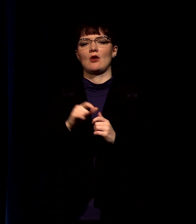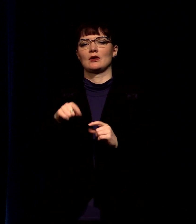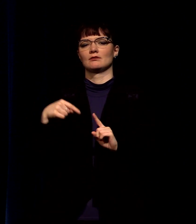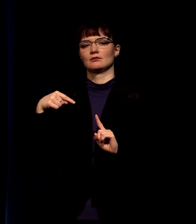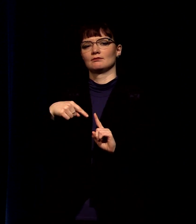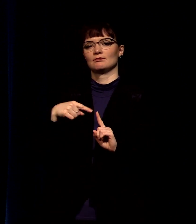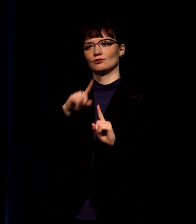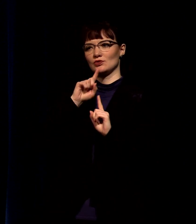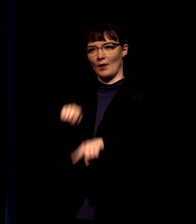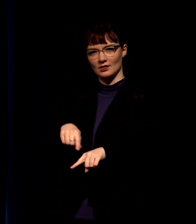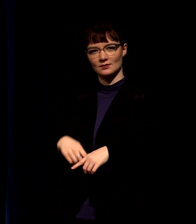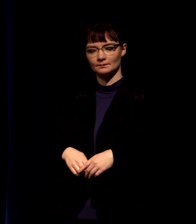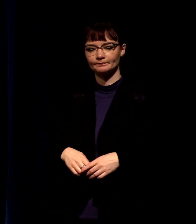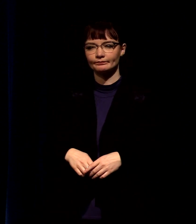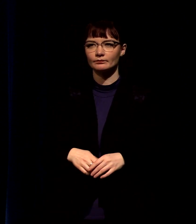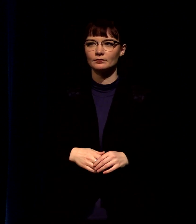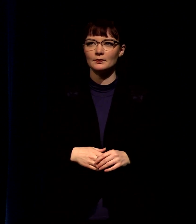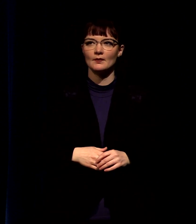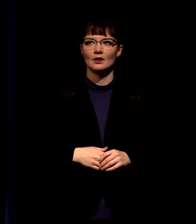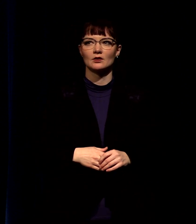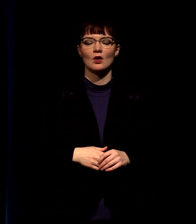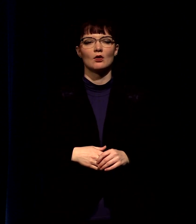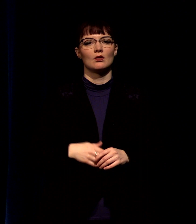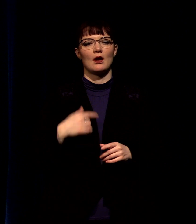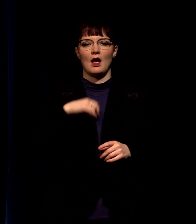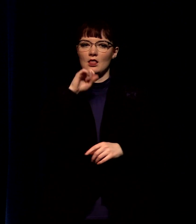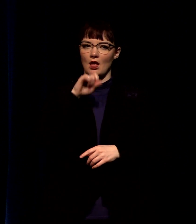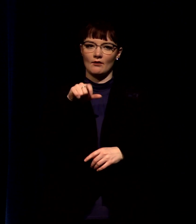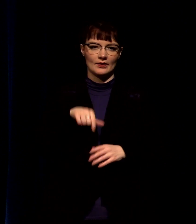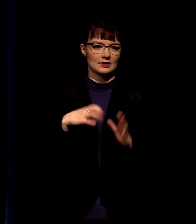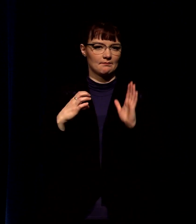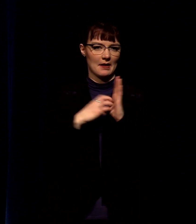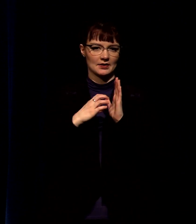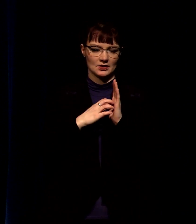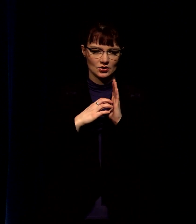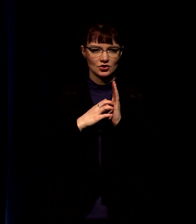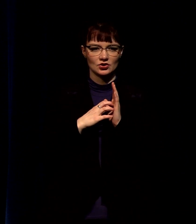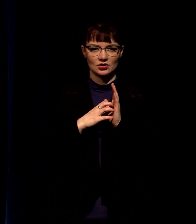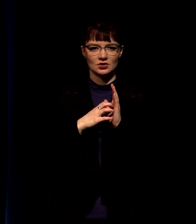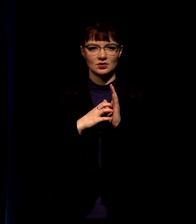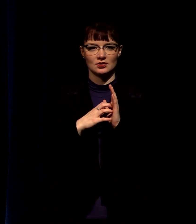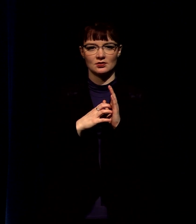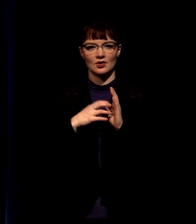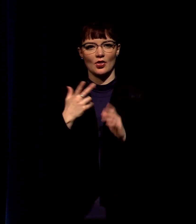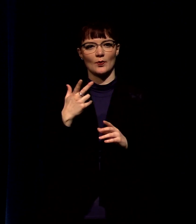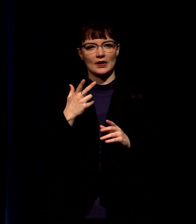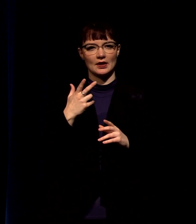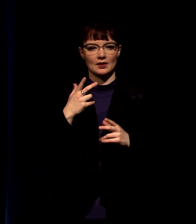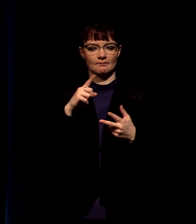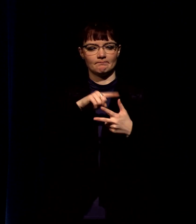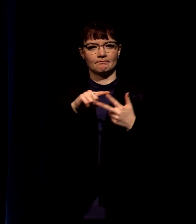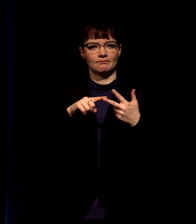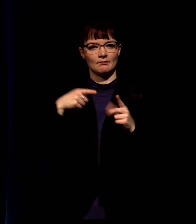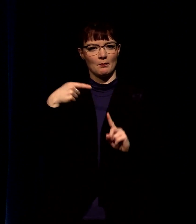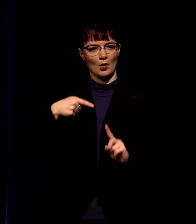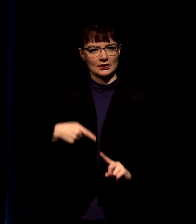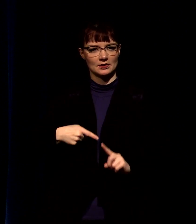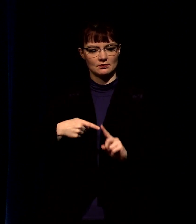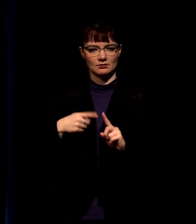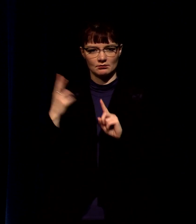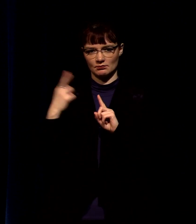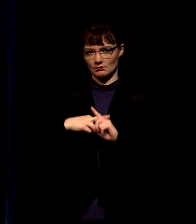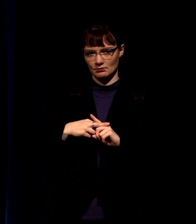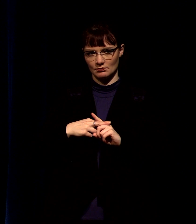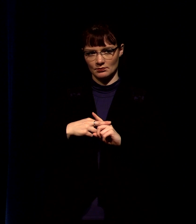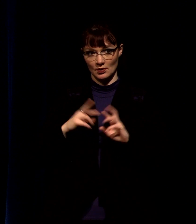tension as a contextual theologian i just love this passage i want to give you three takeaways from this text to help you live in that tension and here's the first